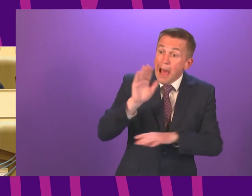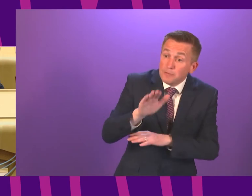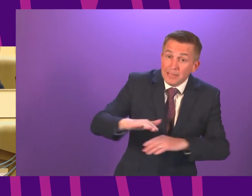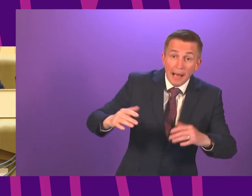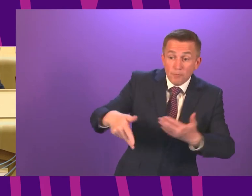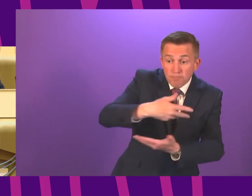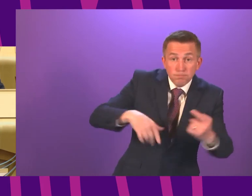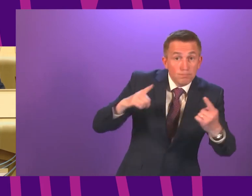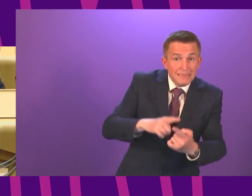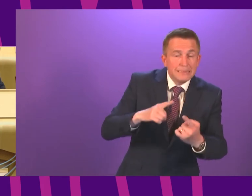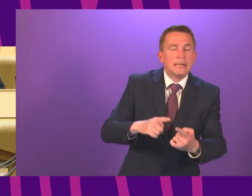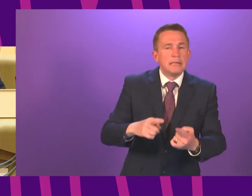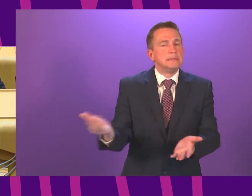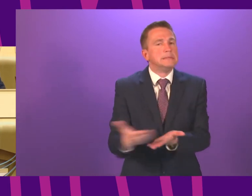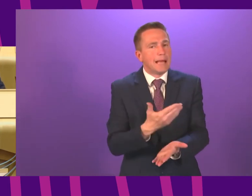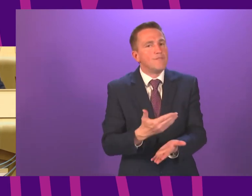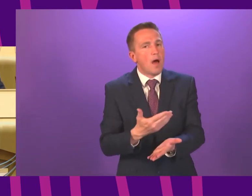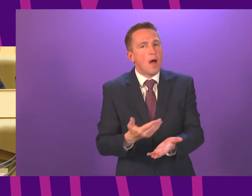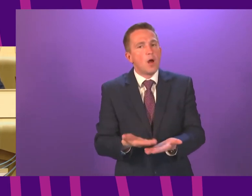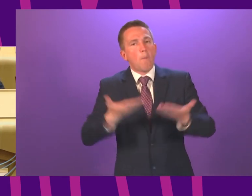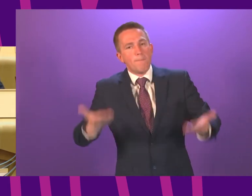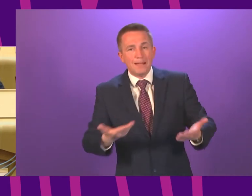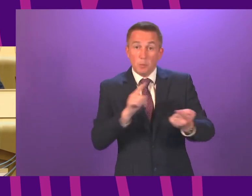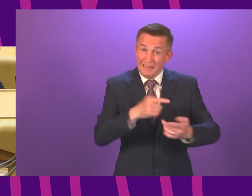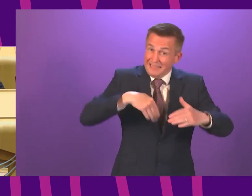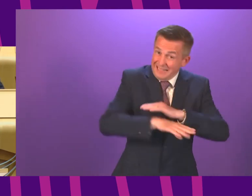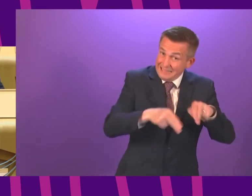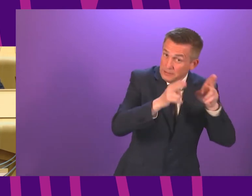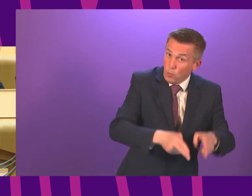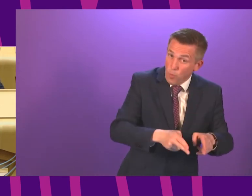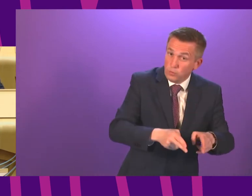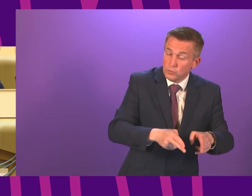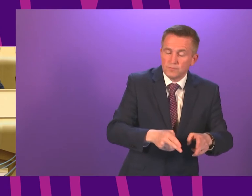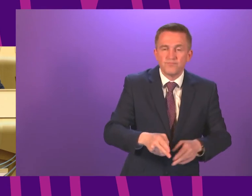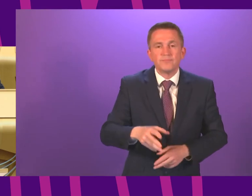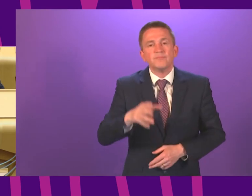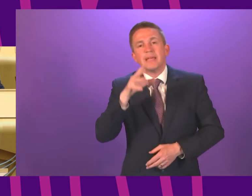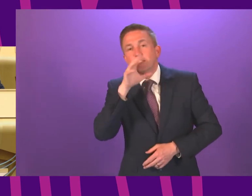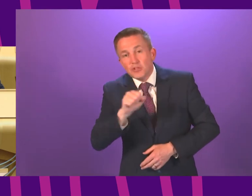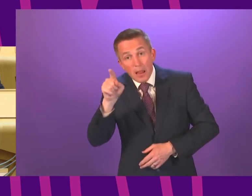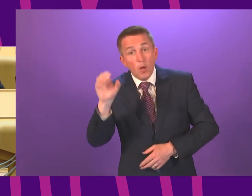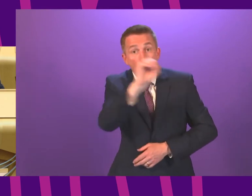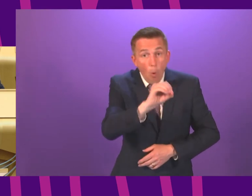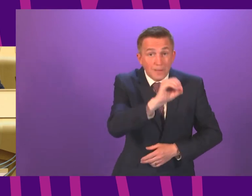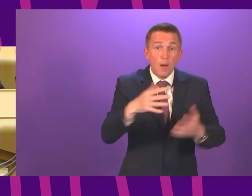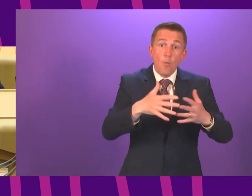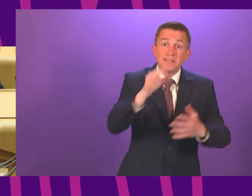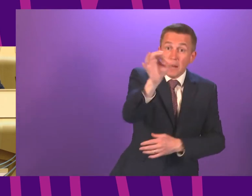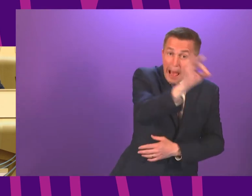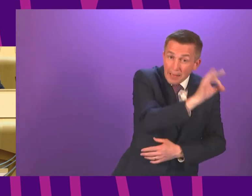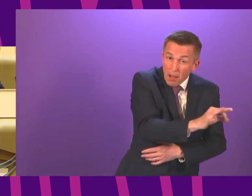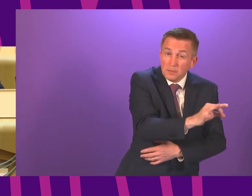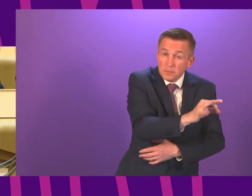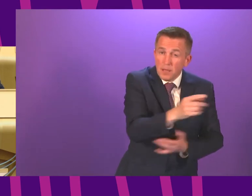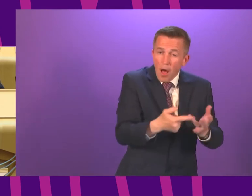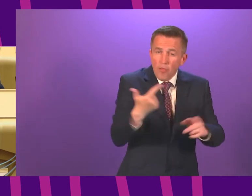involves much less risk than meeting indoors. Finally, Shetland, Orkney and the Western Isles and a number of